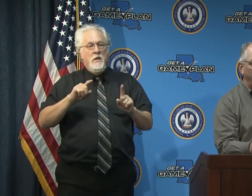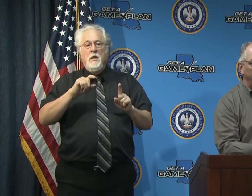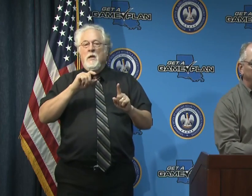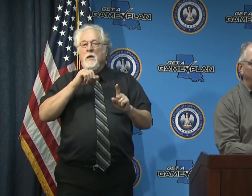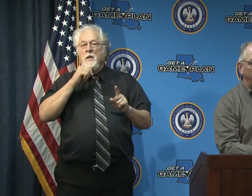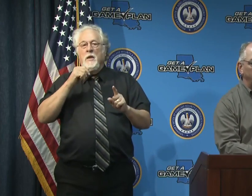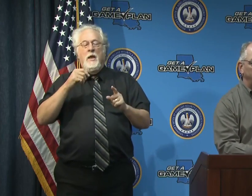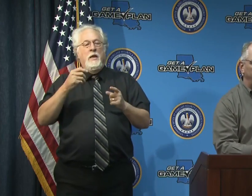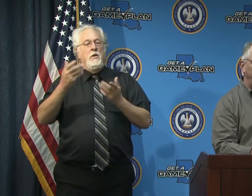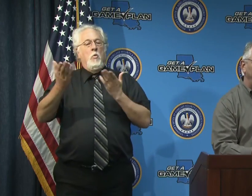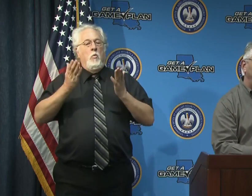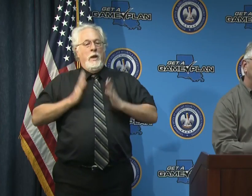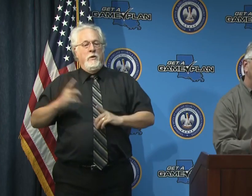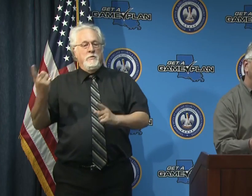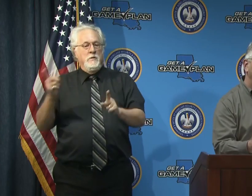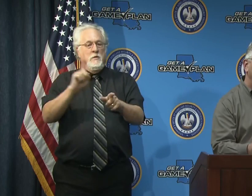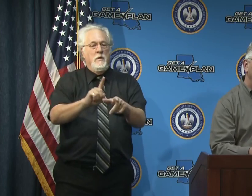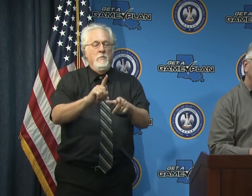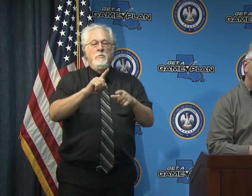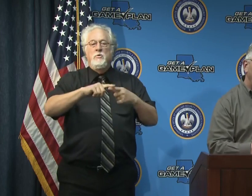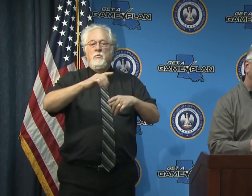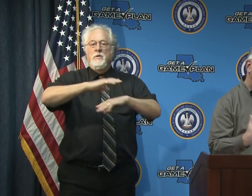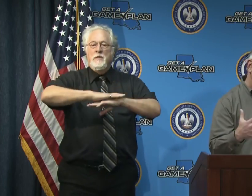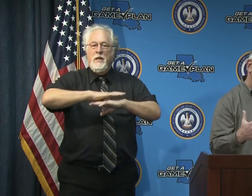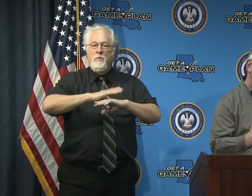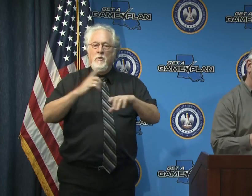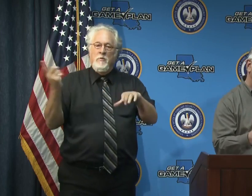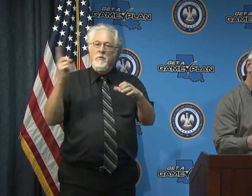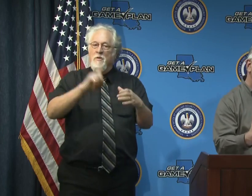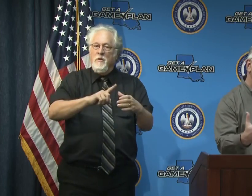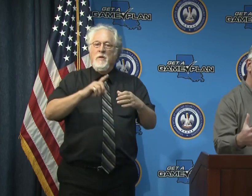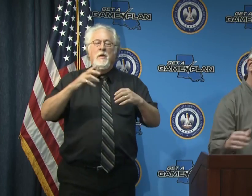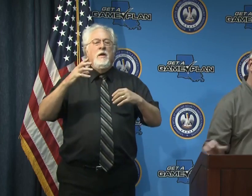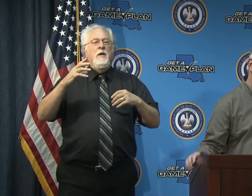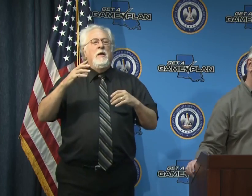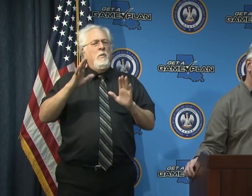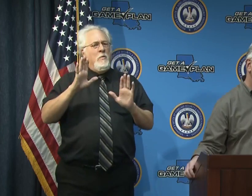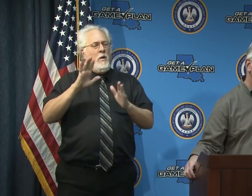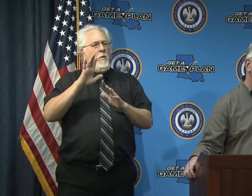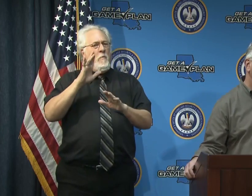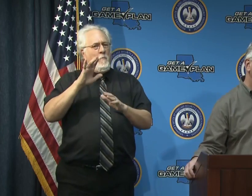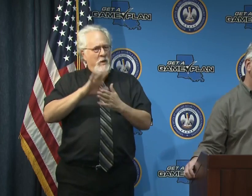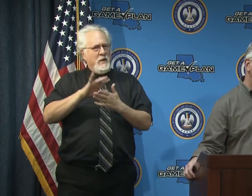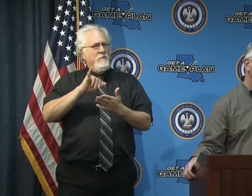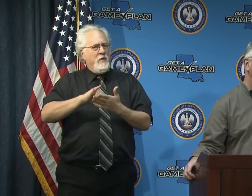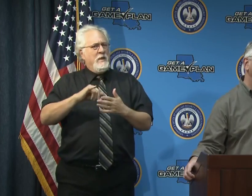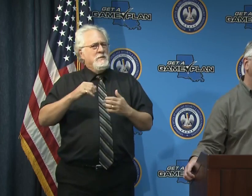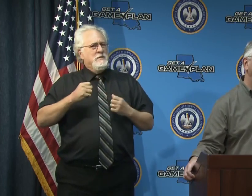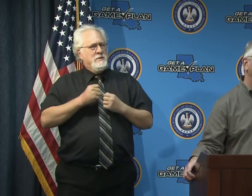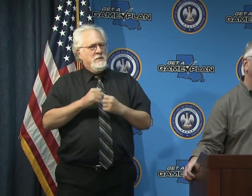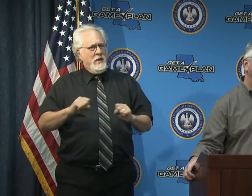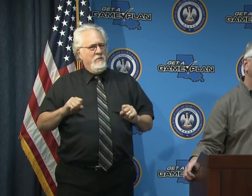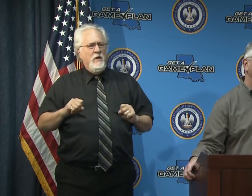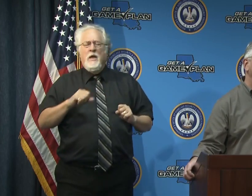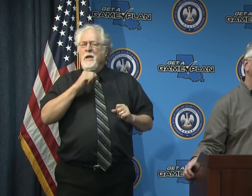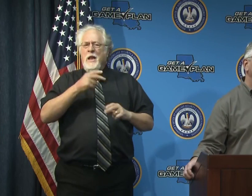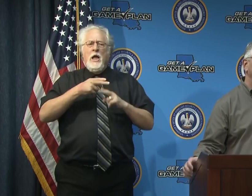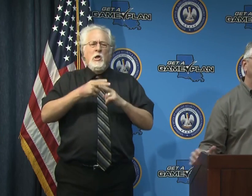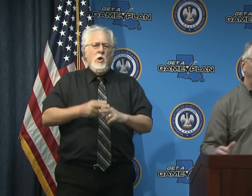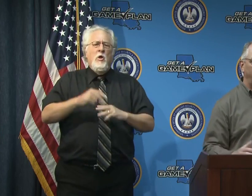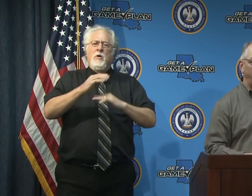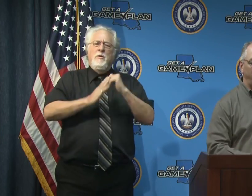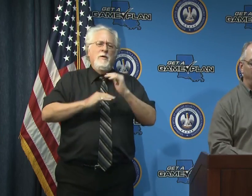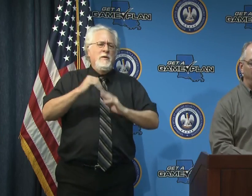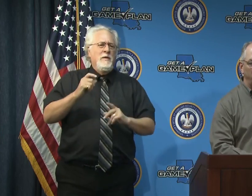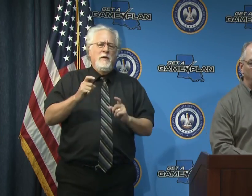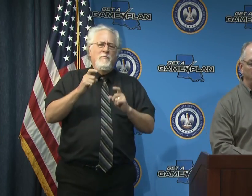uh tables and and and so forth uh i you know we just believe that that's safe and so i wouldn't call it a consolation